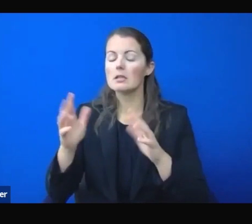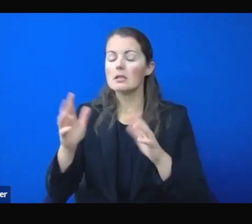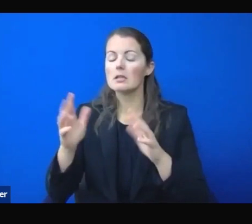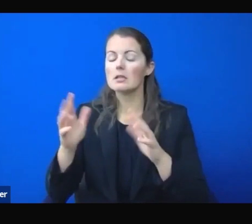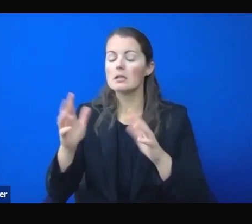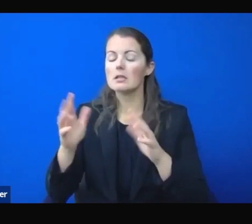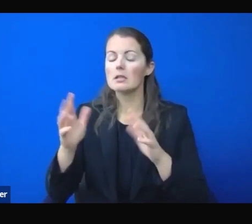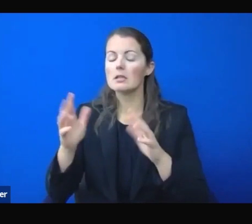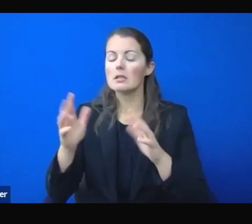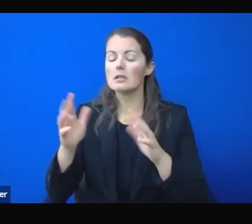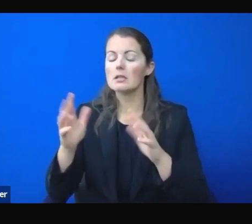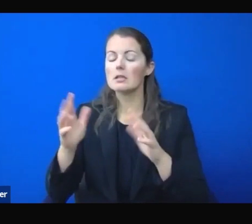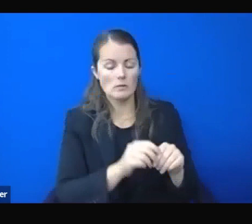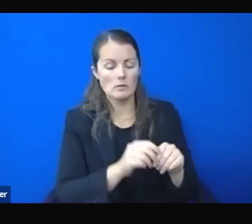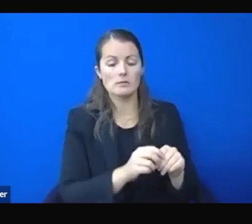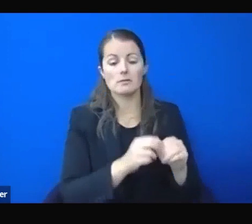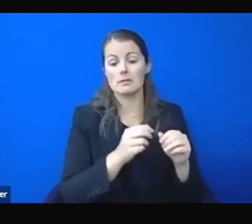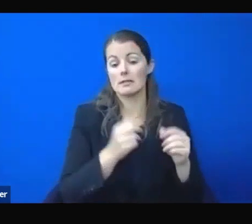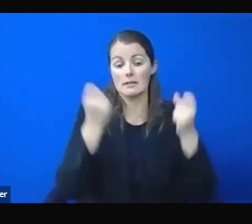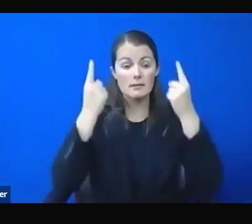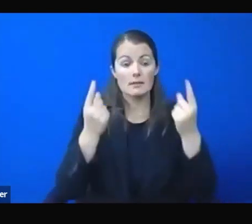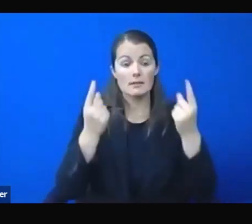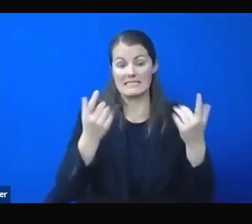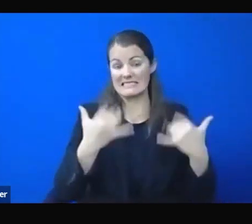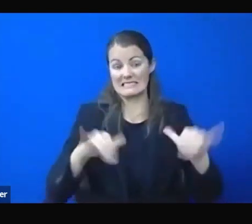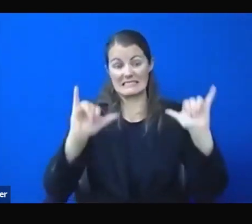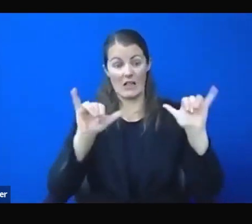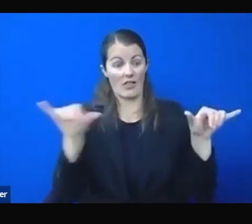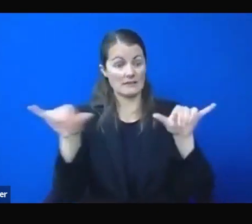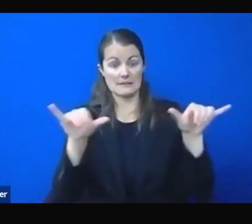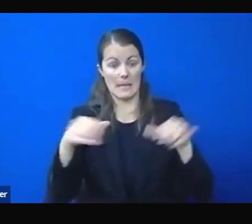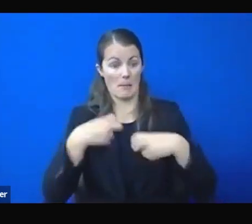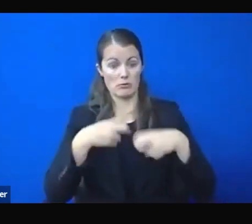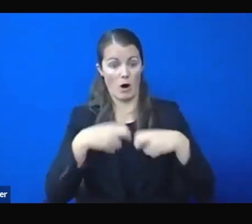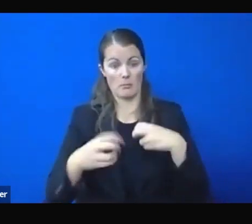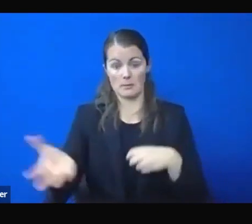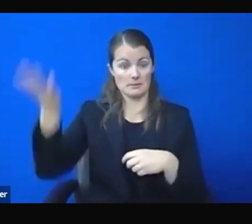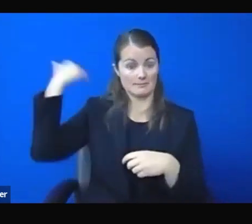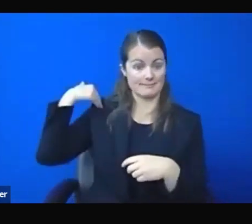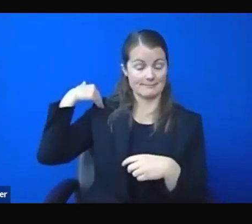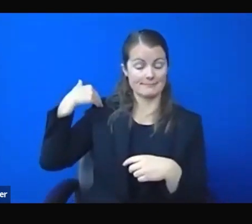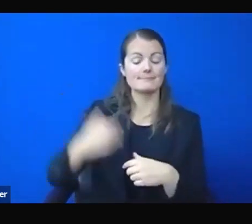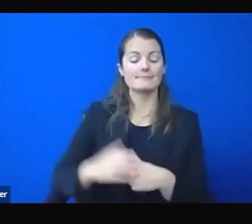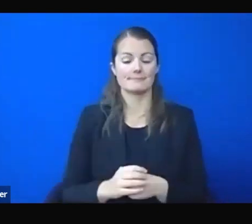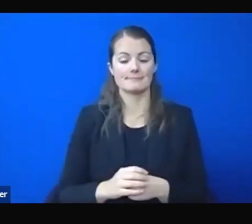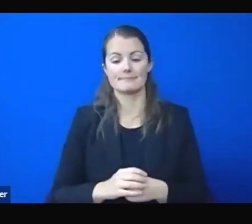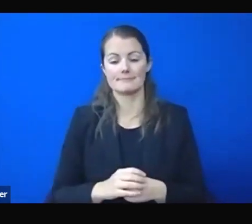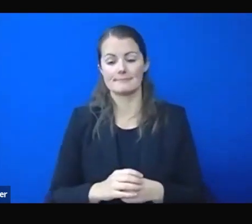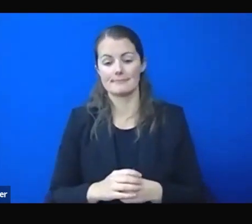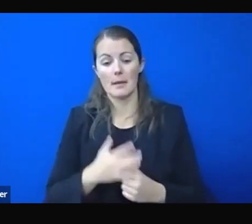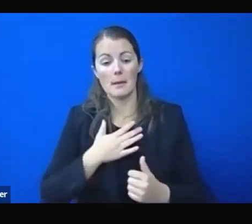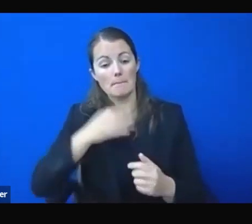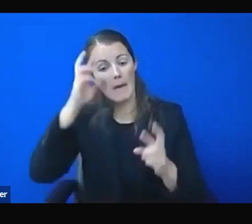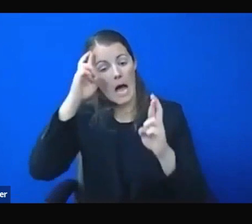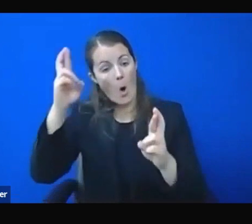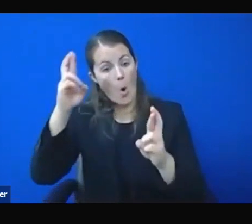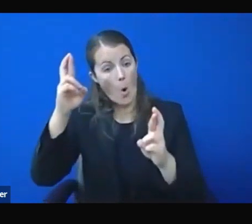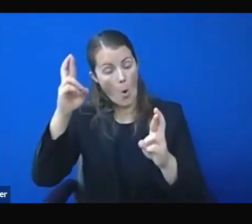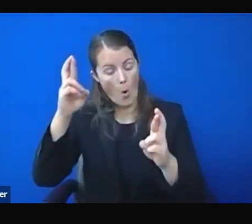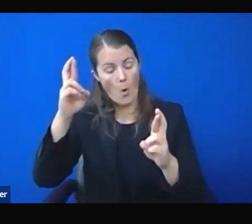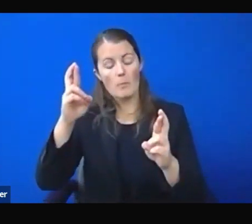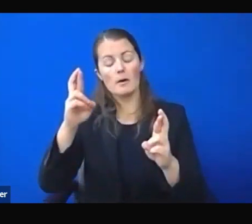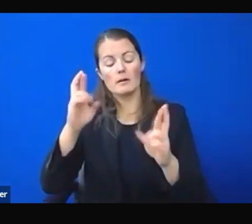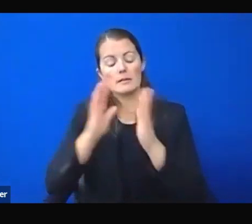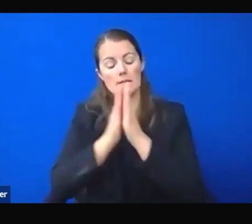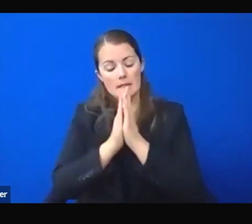problems in the situation that we have. It is my hope that as people continue to follow the protocols that we